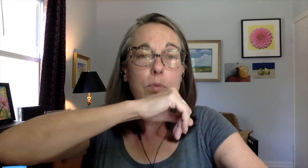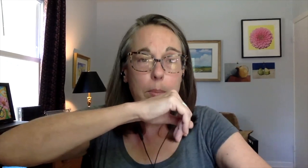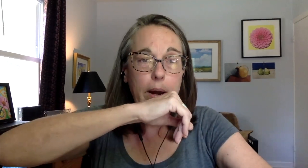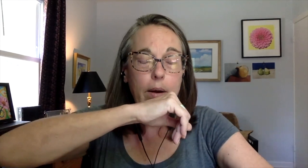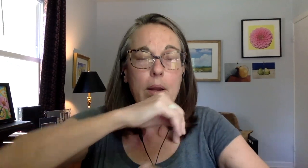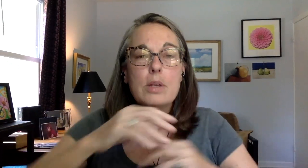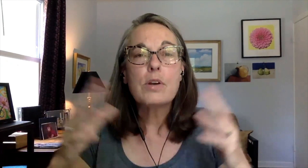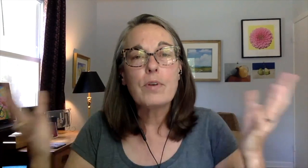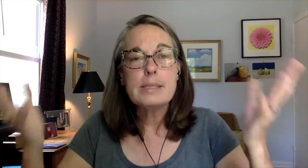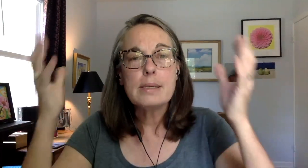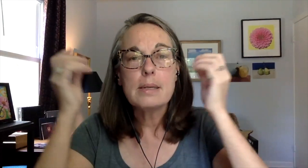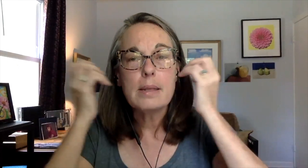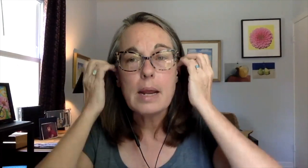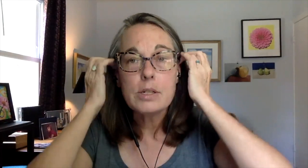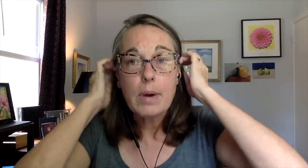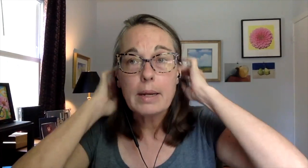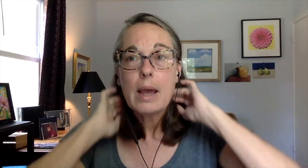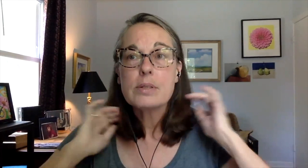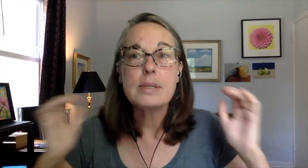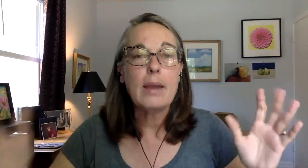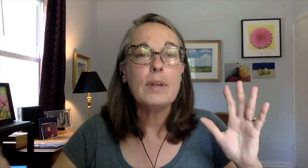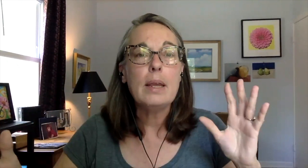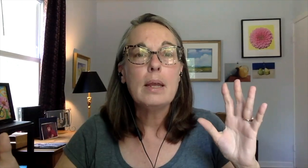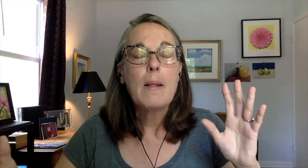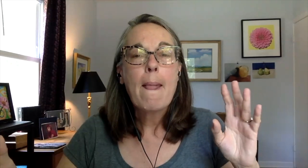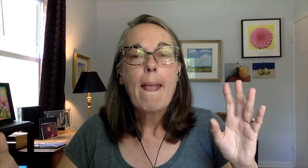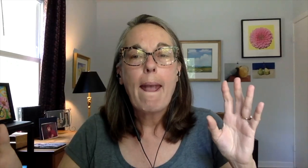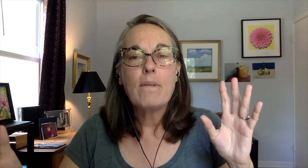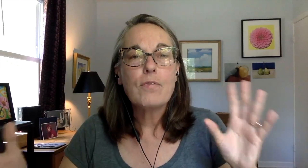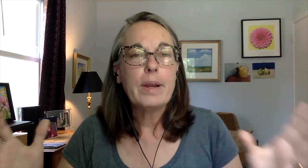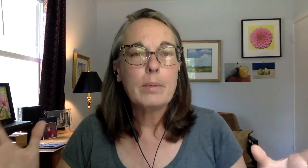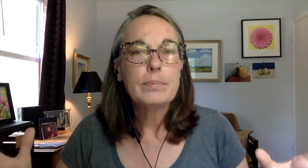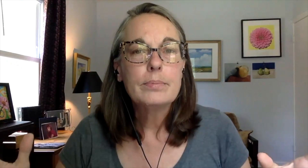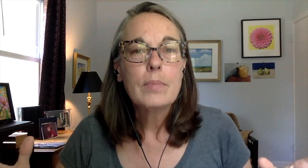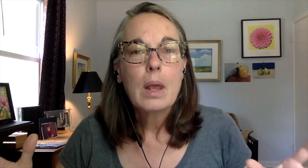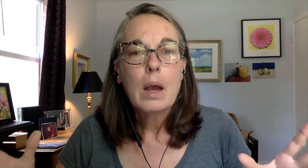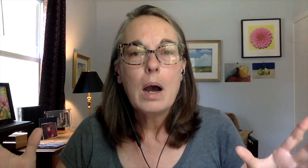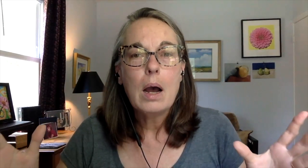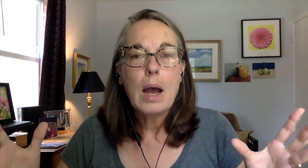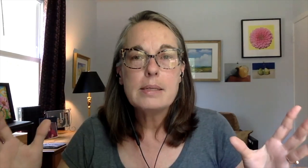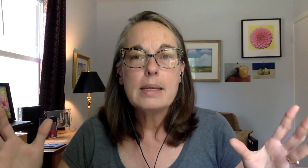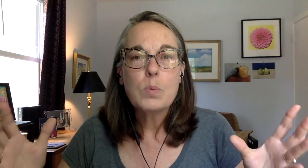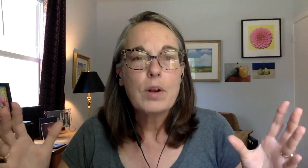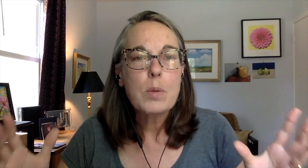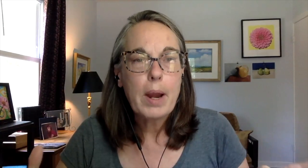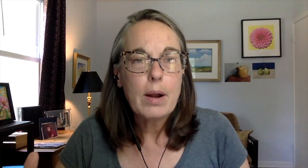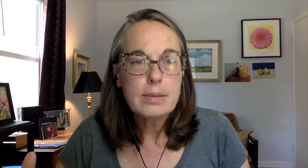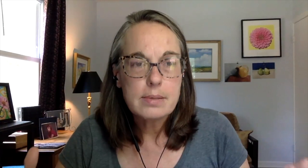repair. So for instance, in the nation right now, safety and freedom is one of the paradoxes